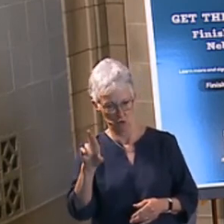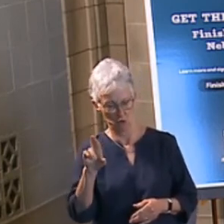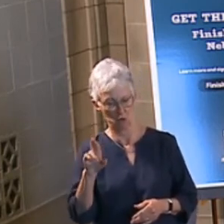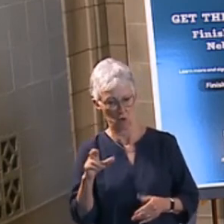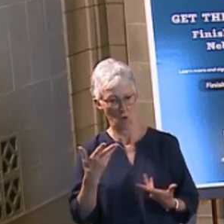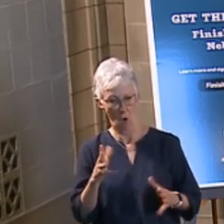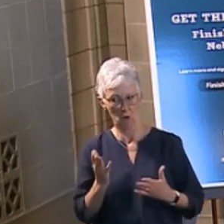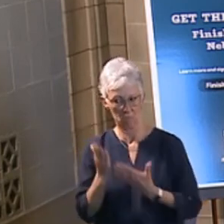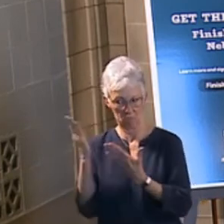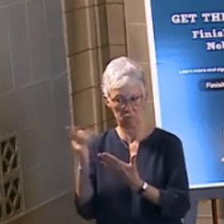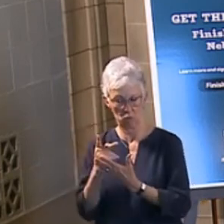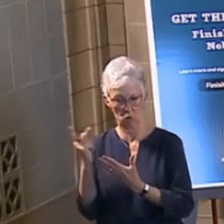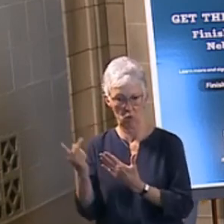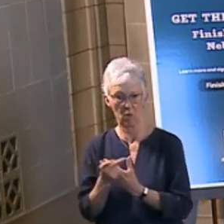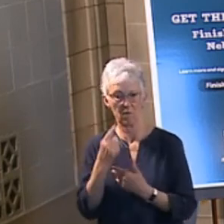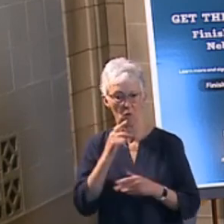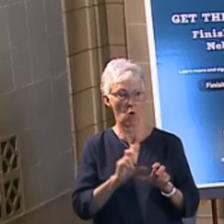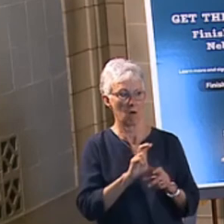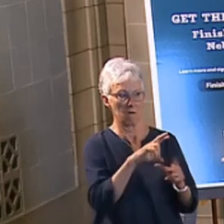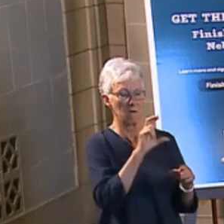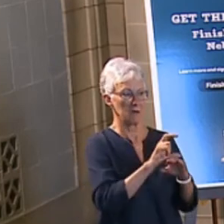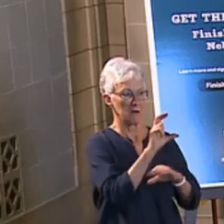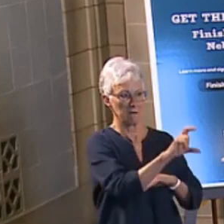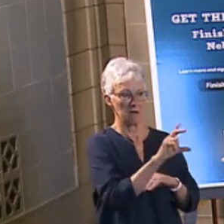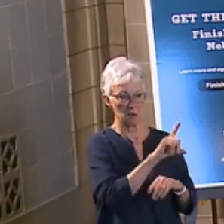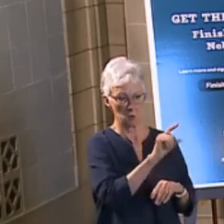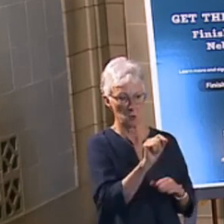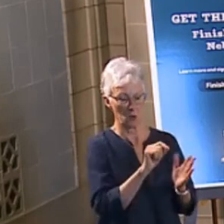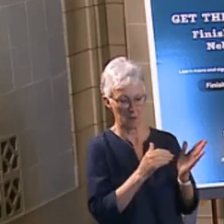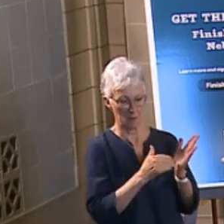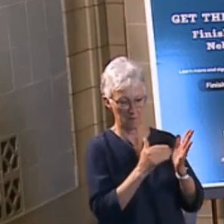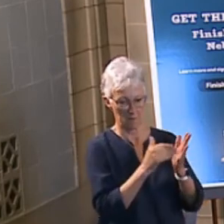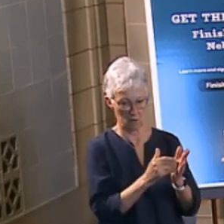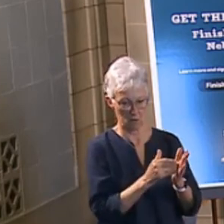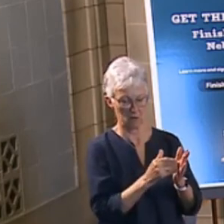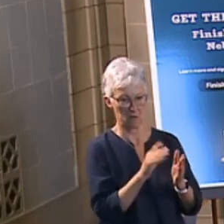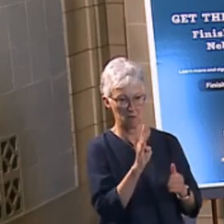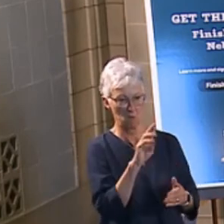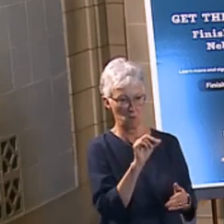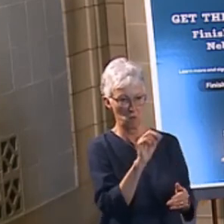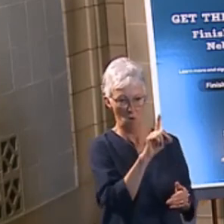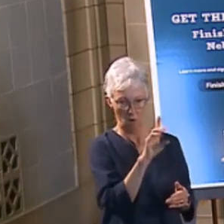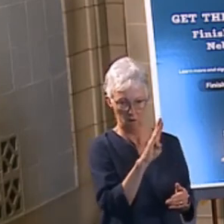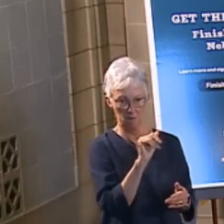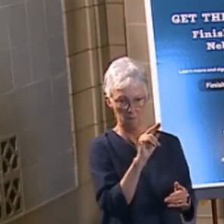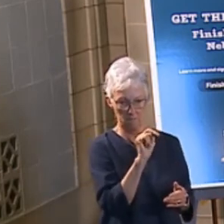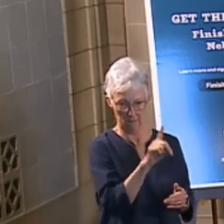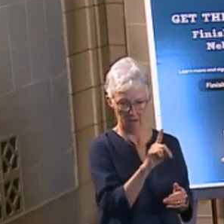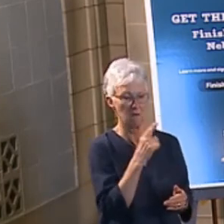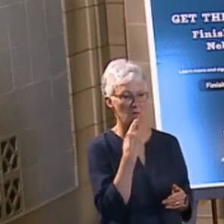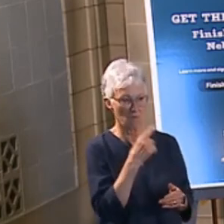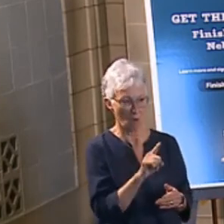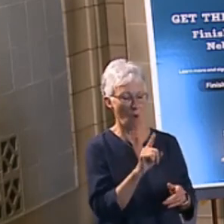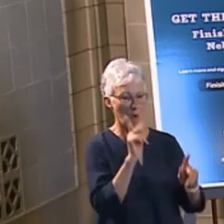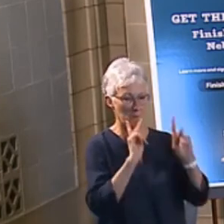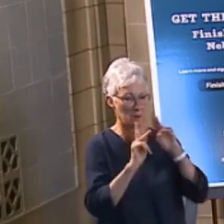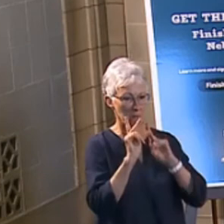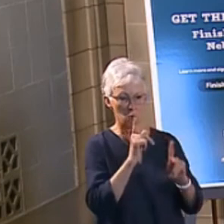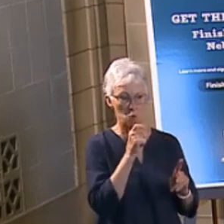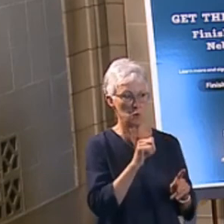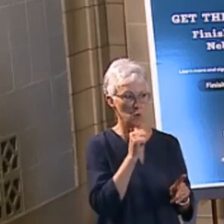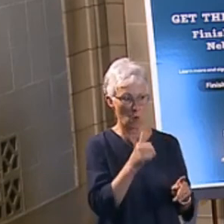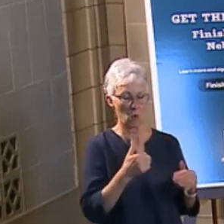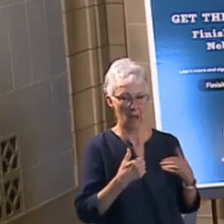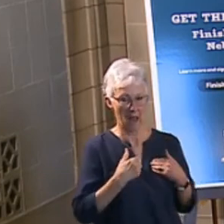invest $20 million in expanding broadband to 80,000 Nebraska households that don't have that 25 megabit download, 3